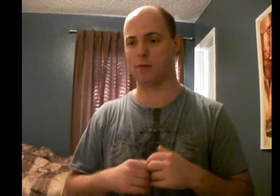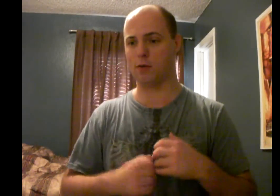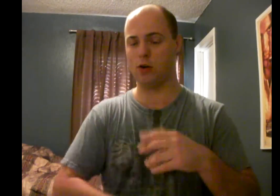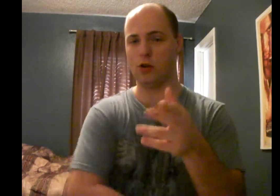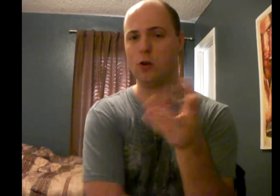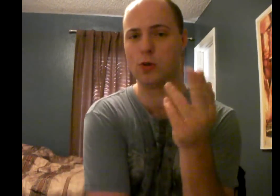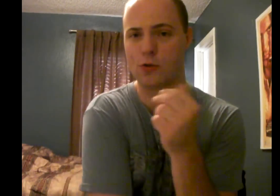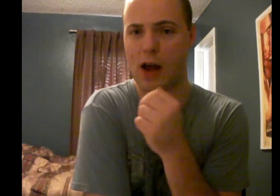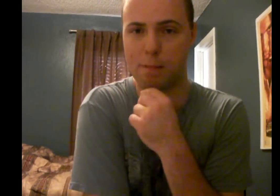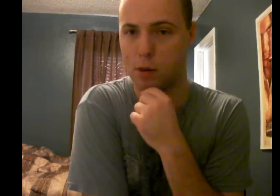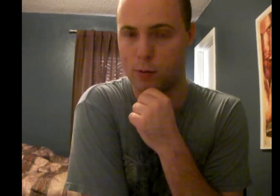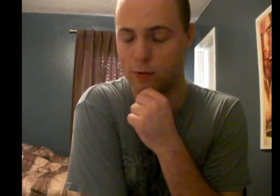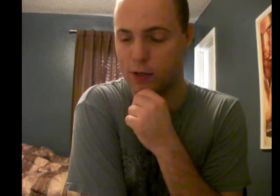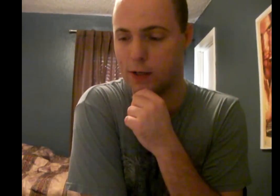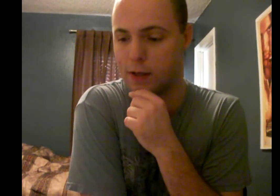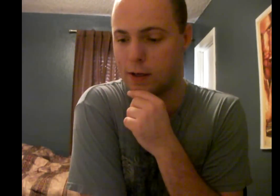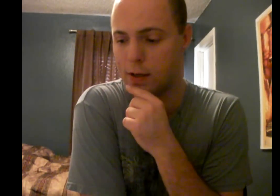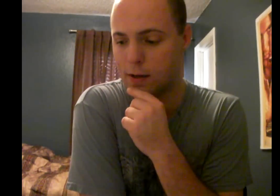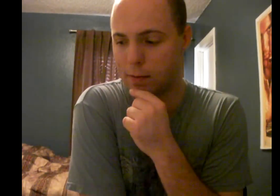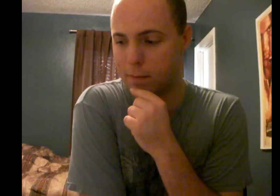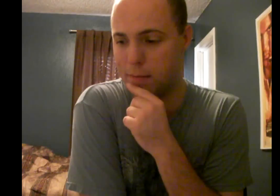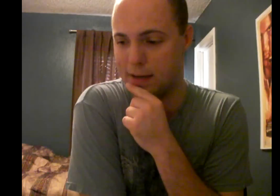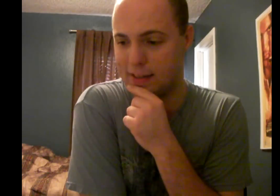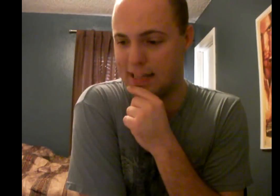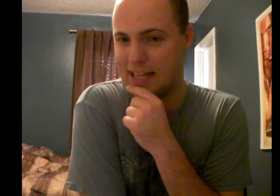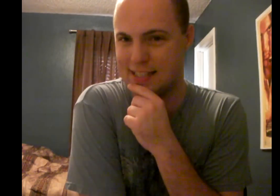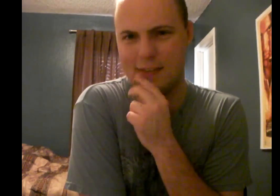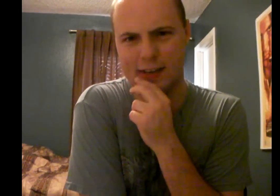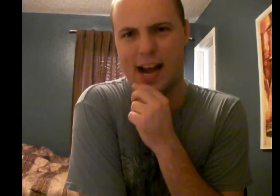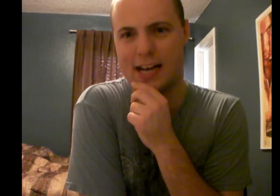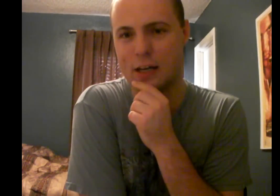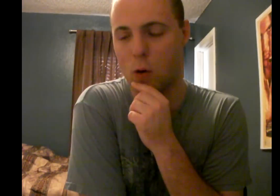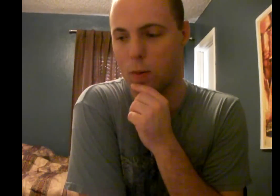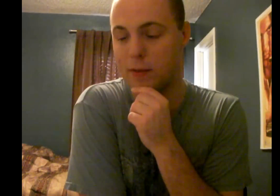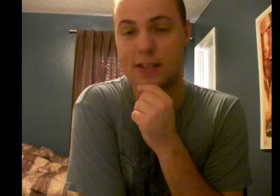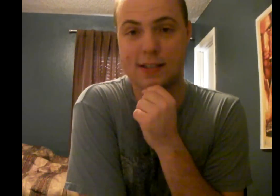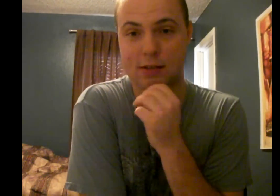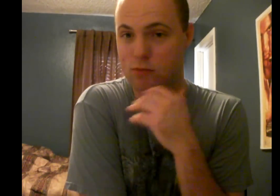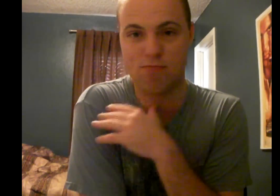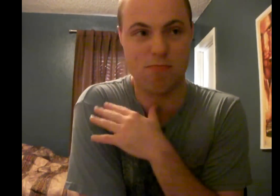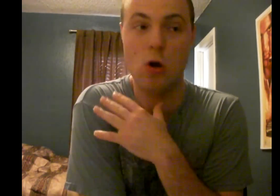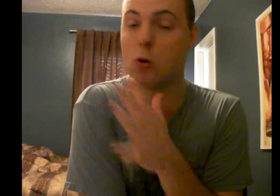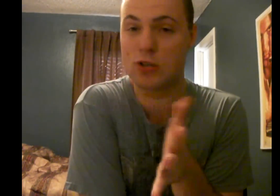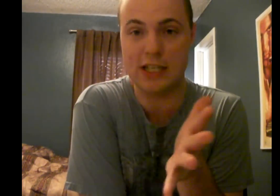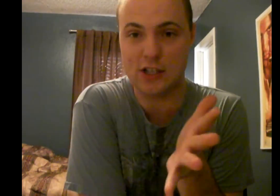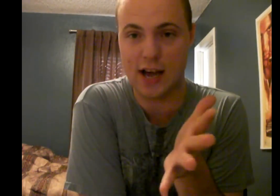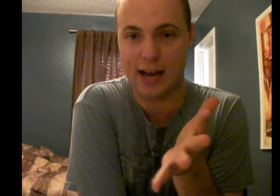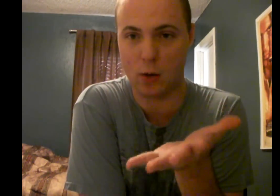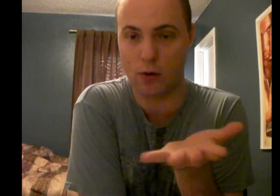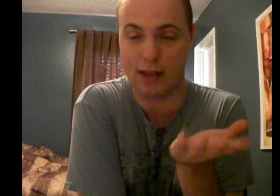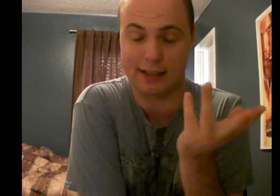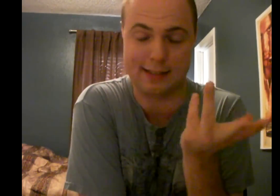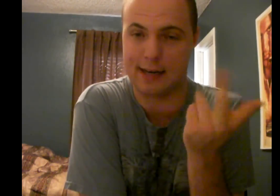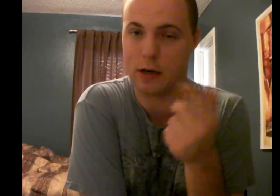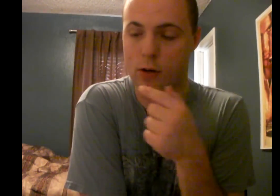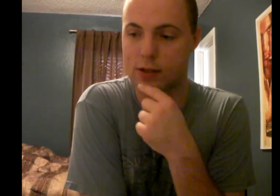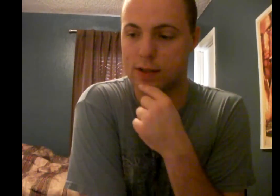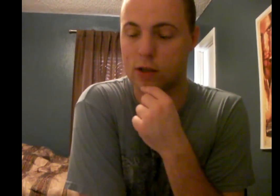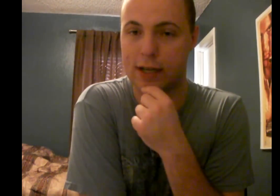the newest Rambo movie. But that's a different kind of gore. But this... No CGI gore, at least, I noticed. It